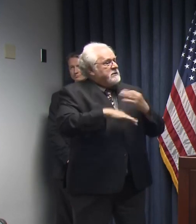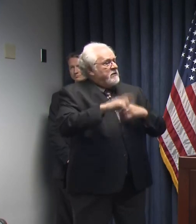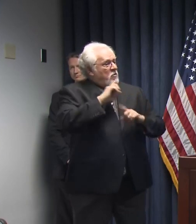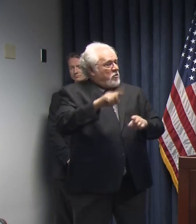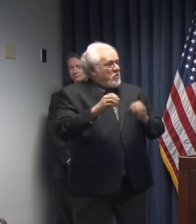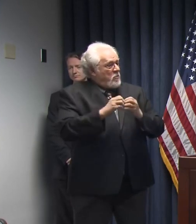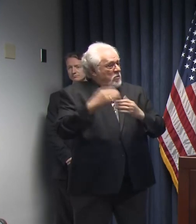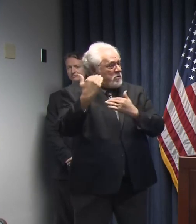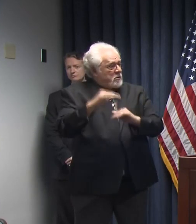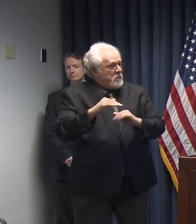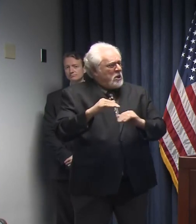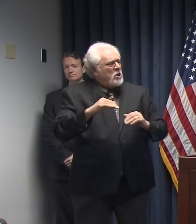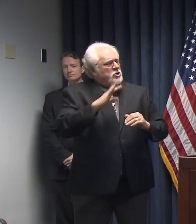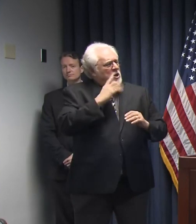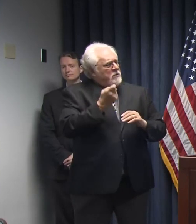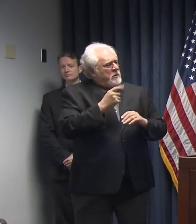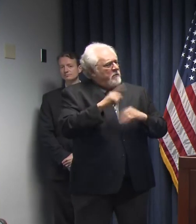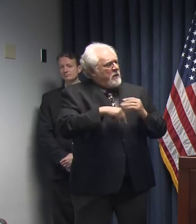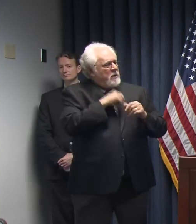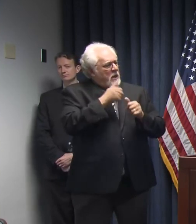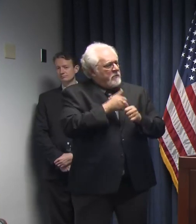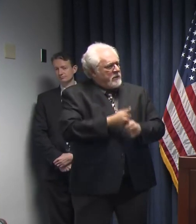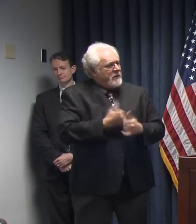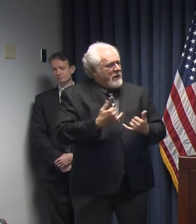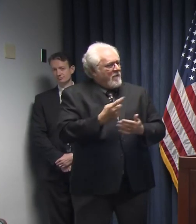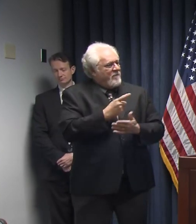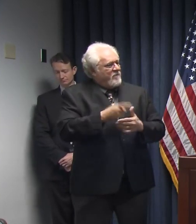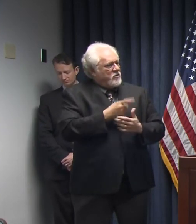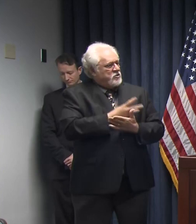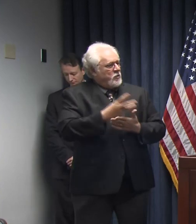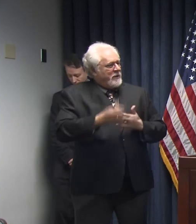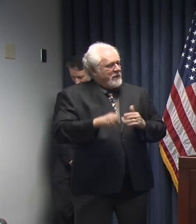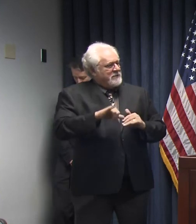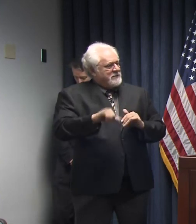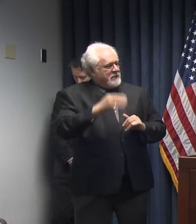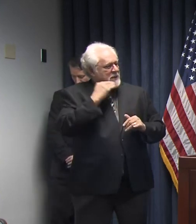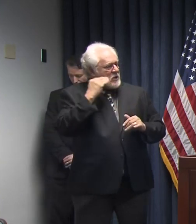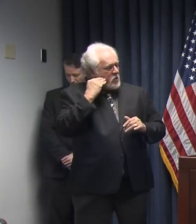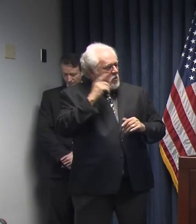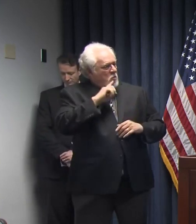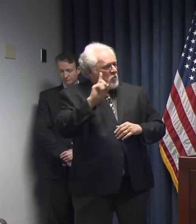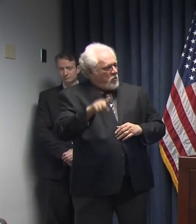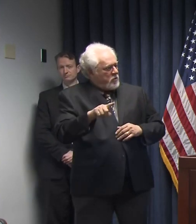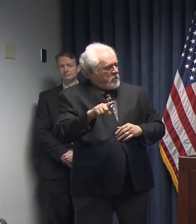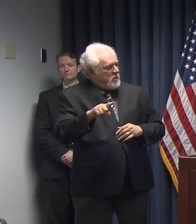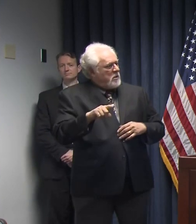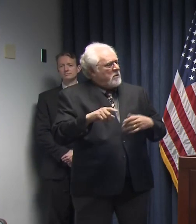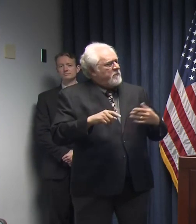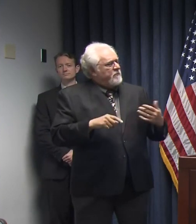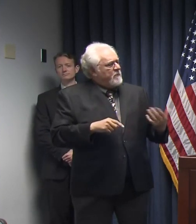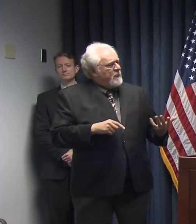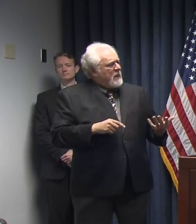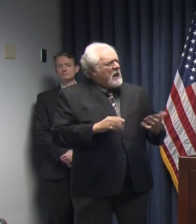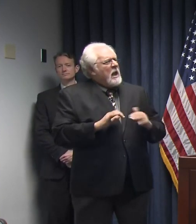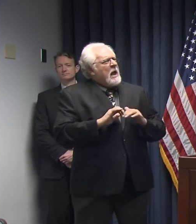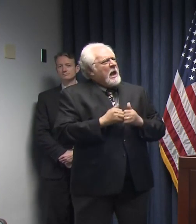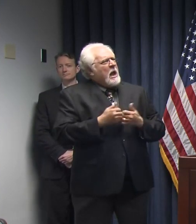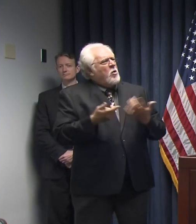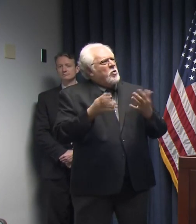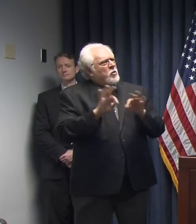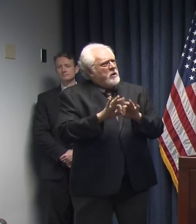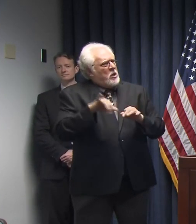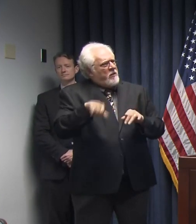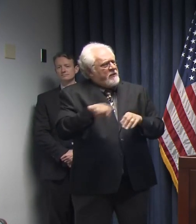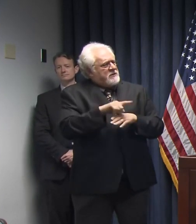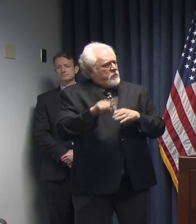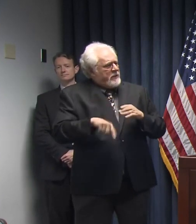a little bit about noncompliance. We're heading into the first weekend of your stay-at-home order being in effect. Just how critical is it this